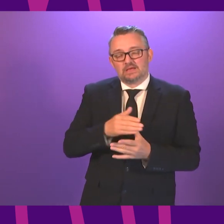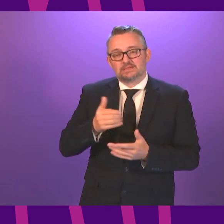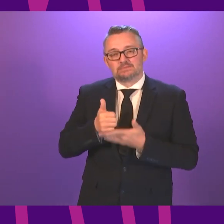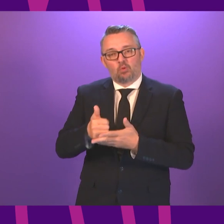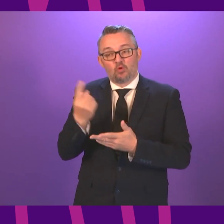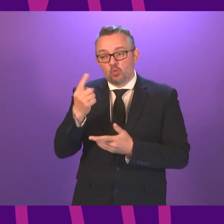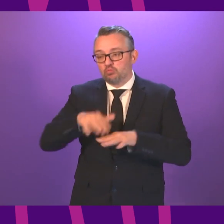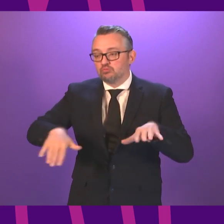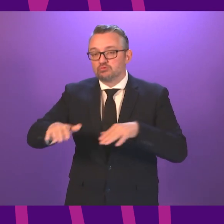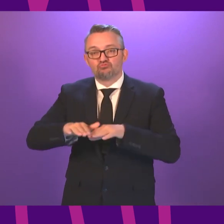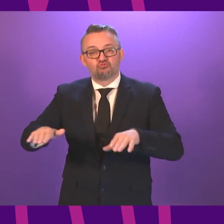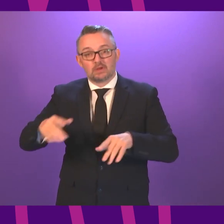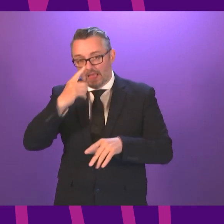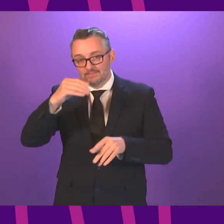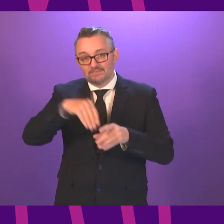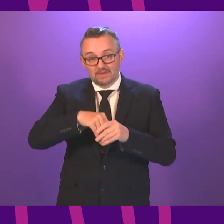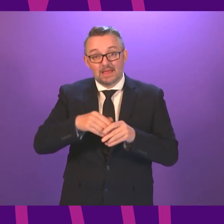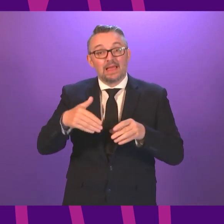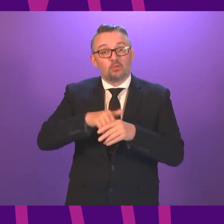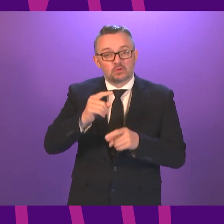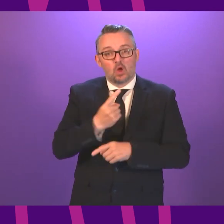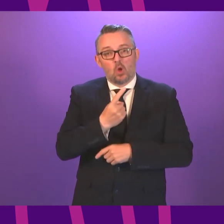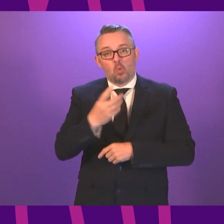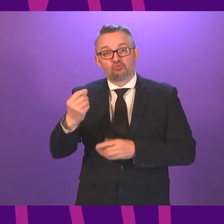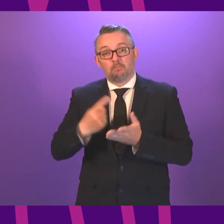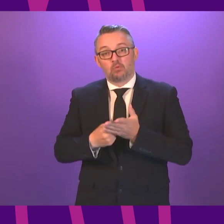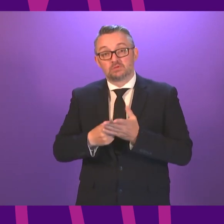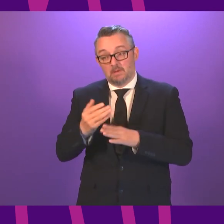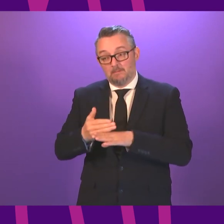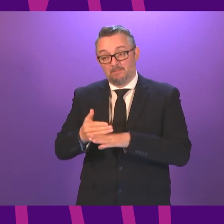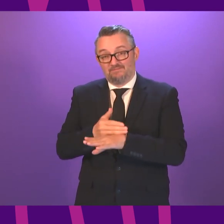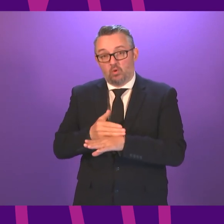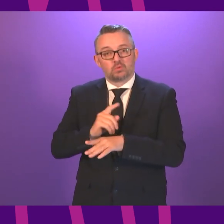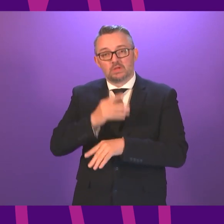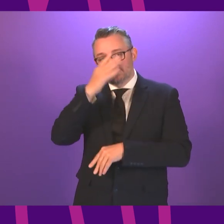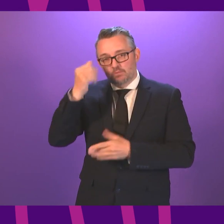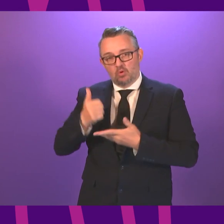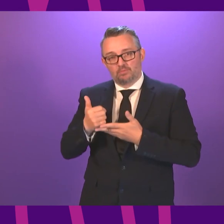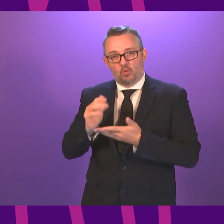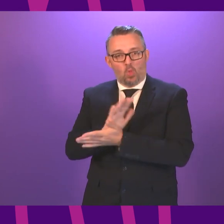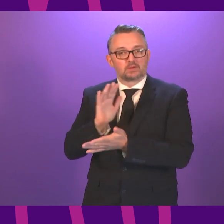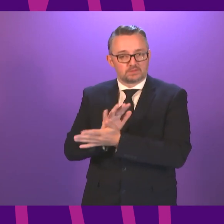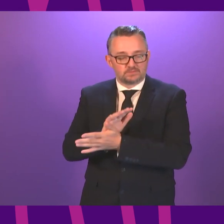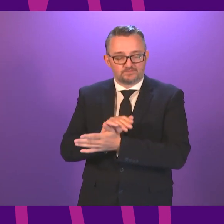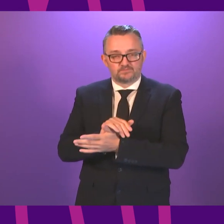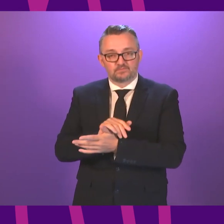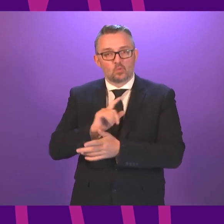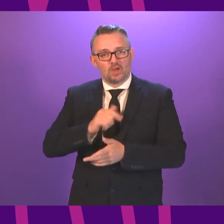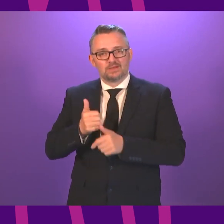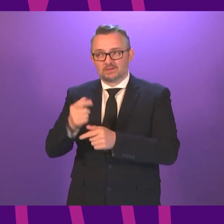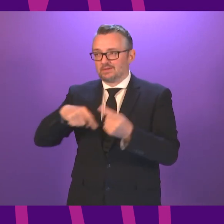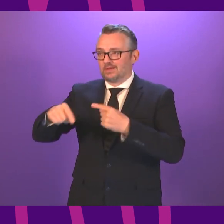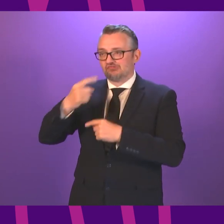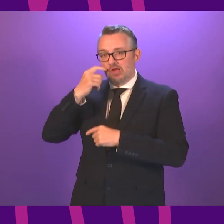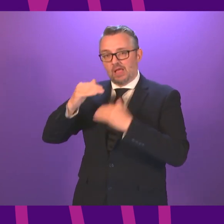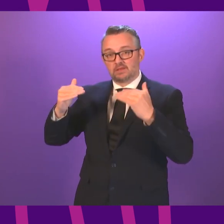children, including a £100 payment near the start of the summer holidays. To support young adults during this parliament,